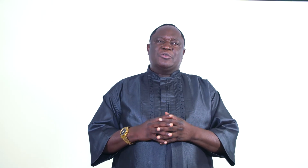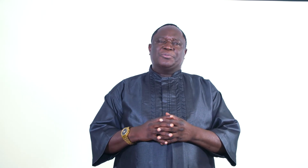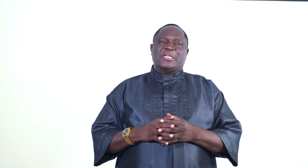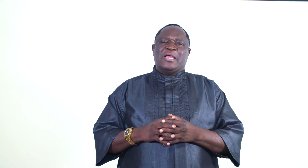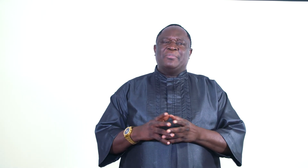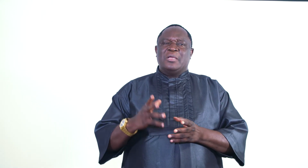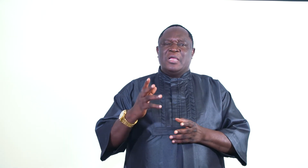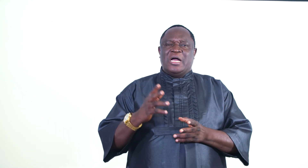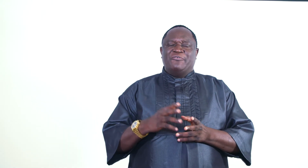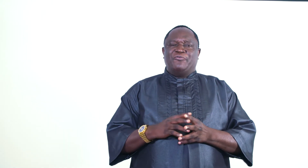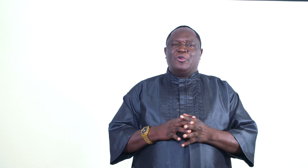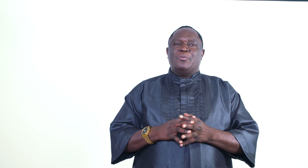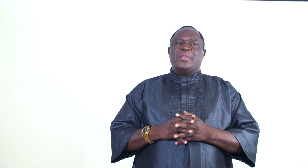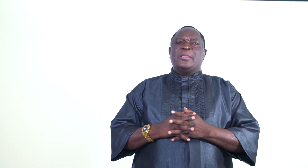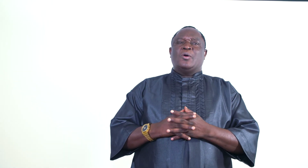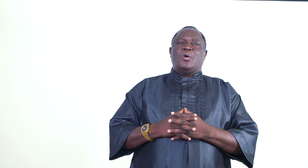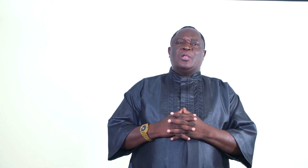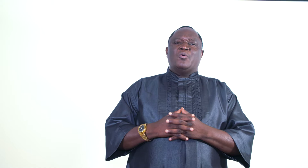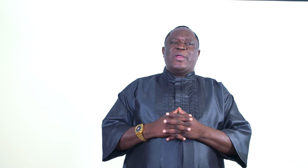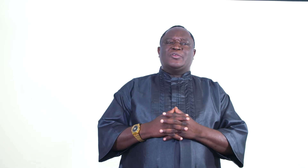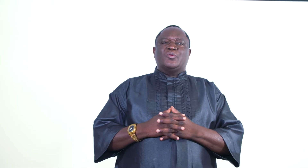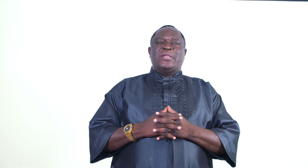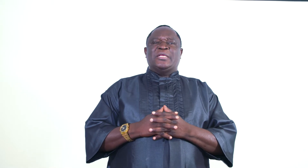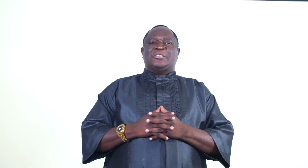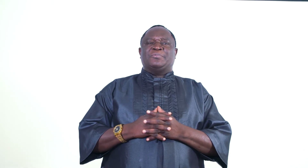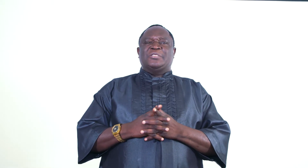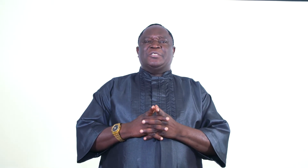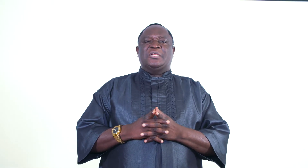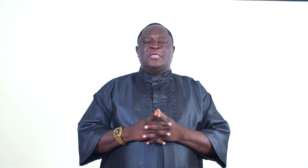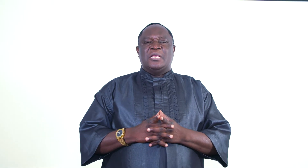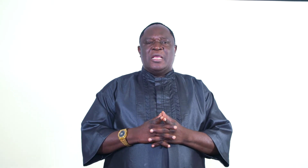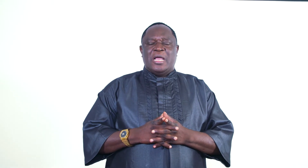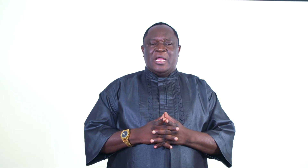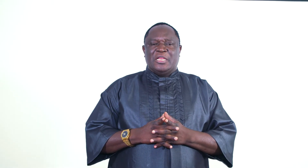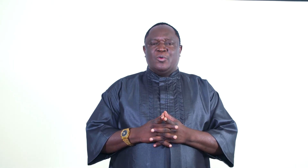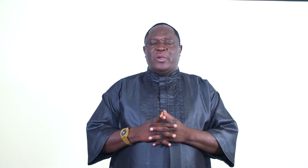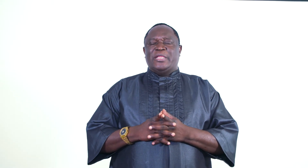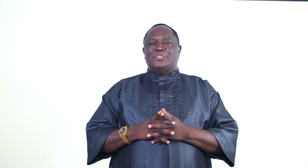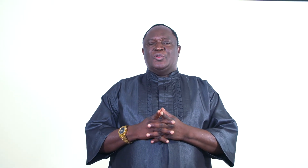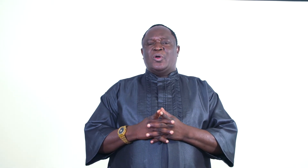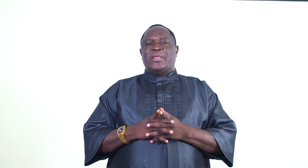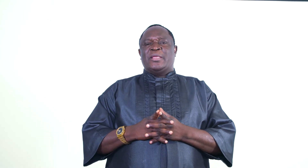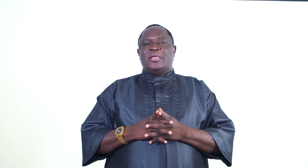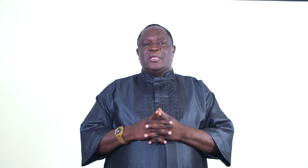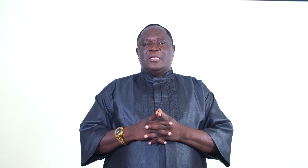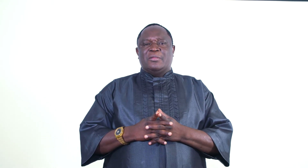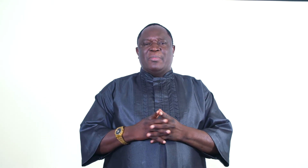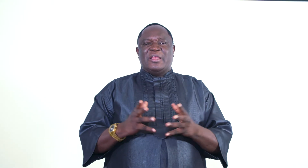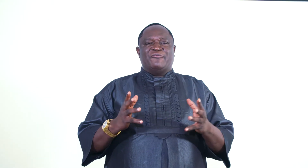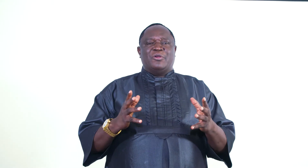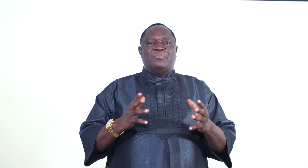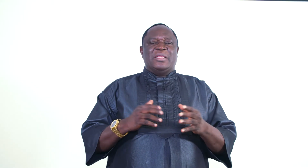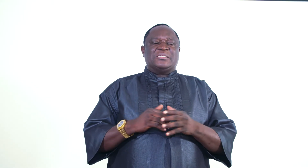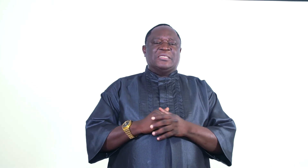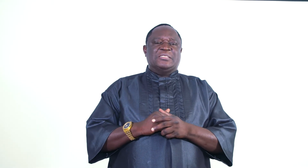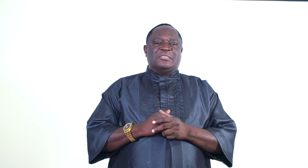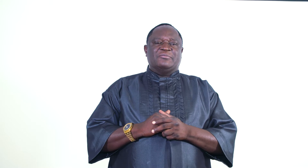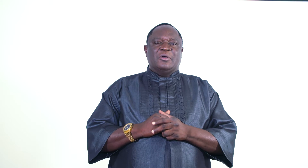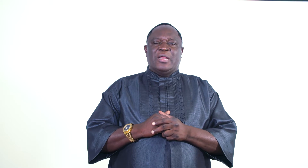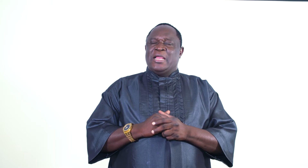subscribe and follow me all the way through leadership teaching. And you will enjoy the manifold blessings of God. I